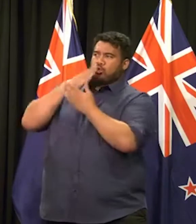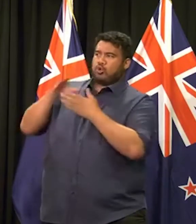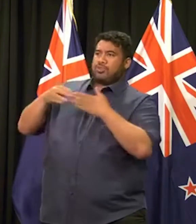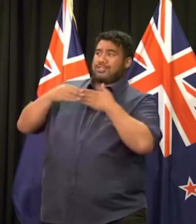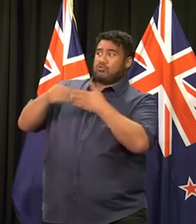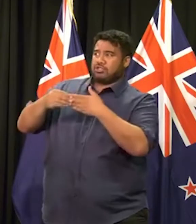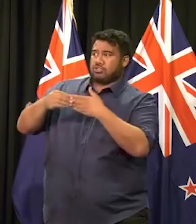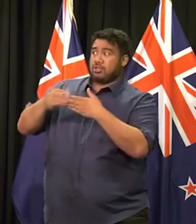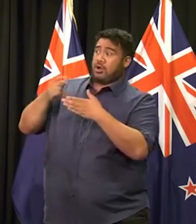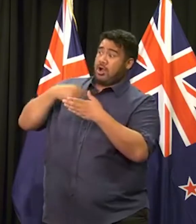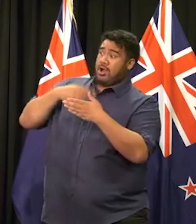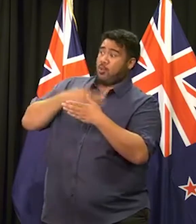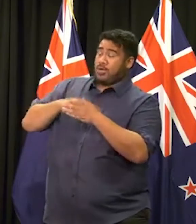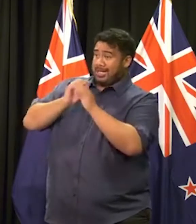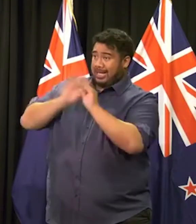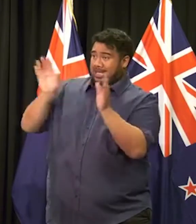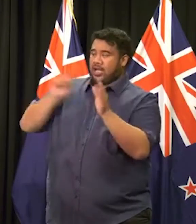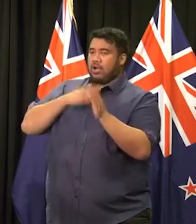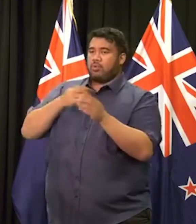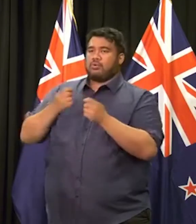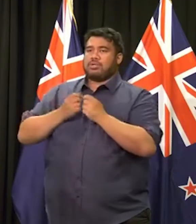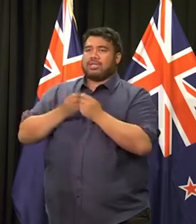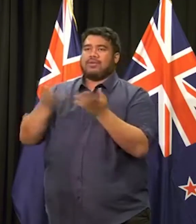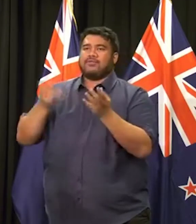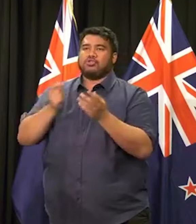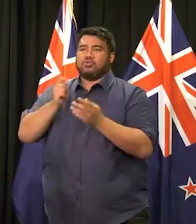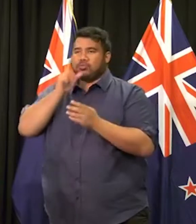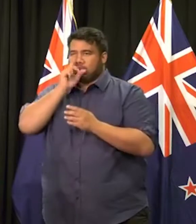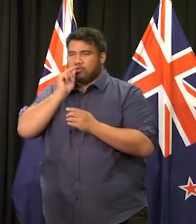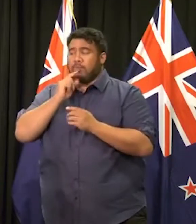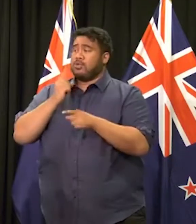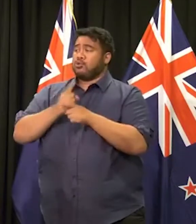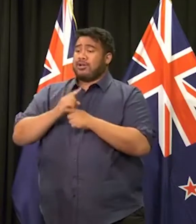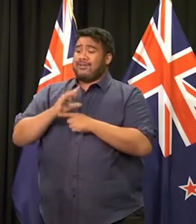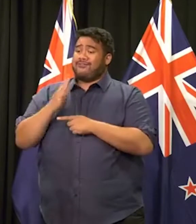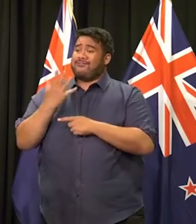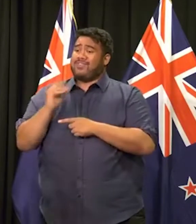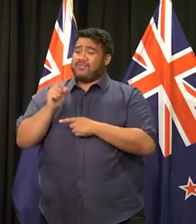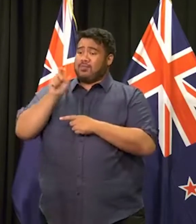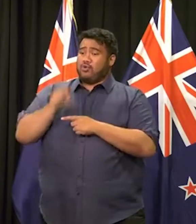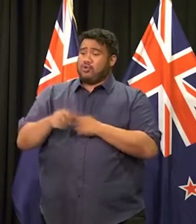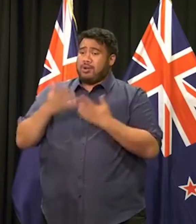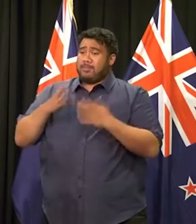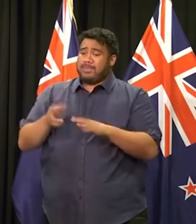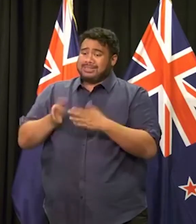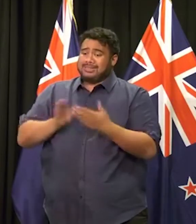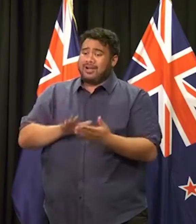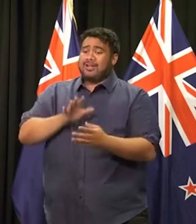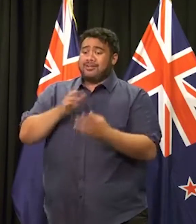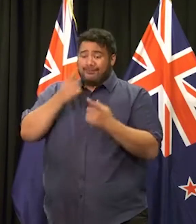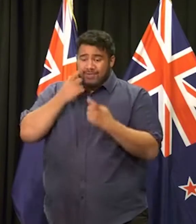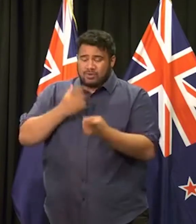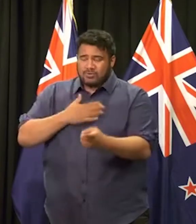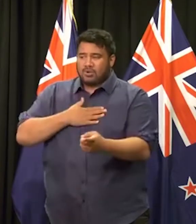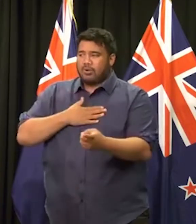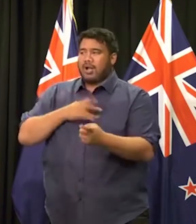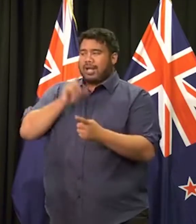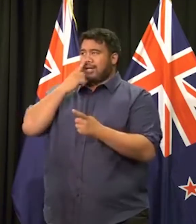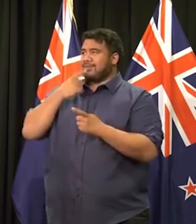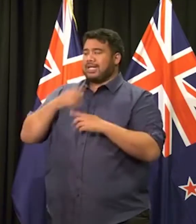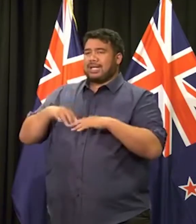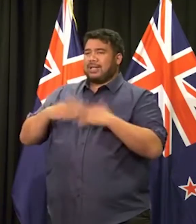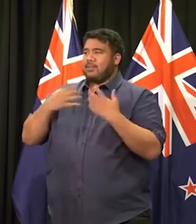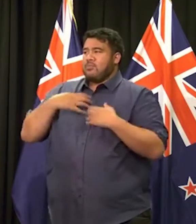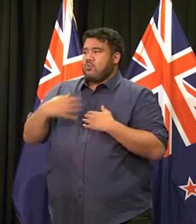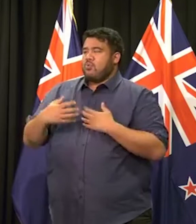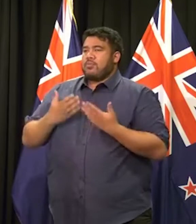as soon as I can. Um, when it comes to the 50th victim, there's, nothing specific that I can, uh, really say other than an acknowledgement